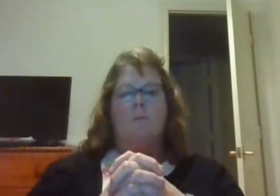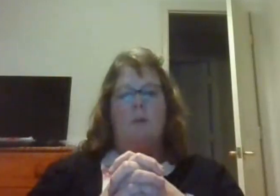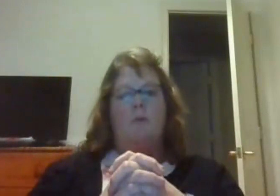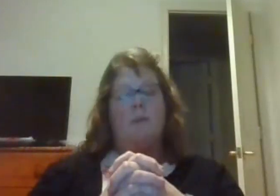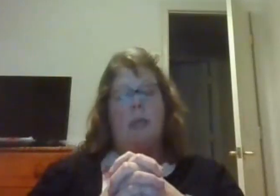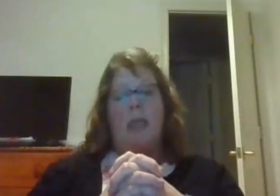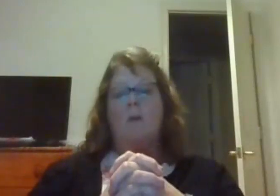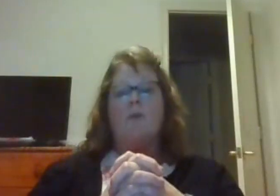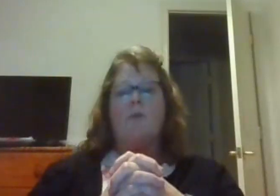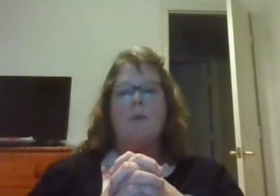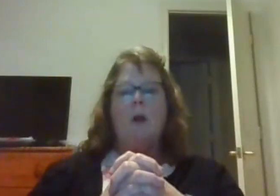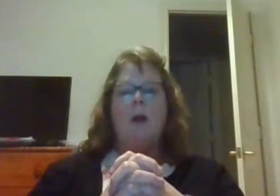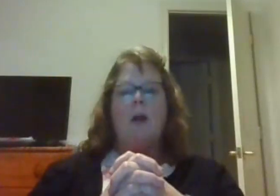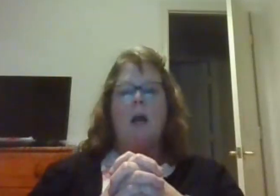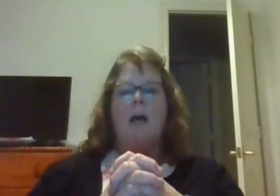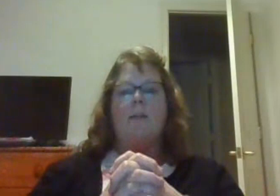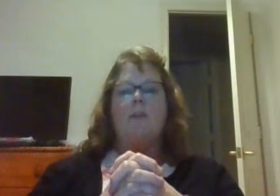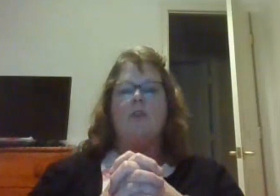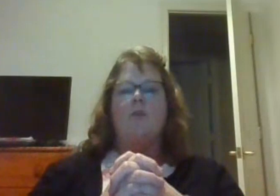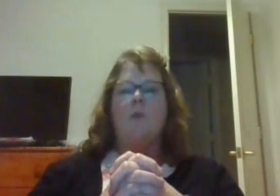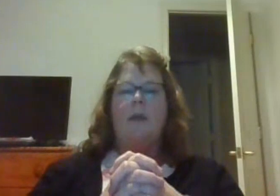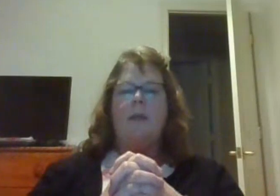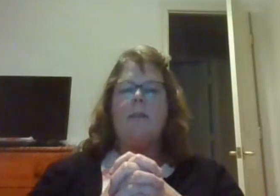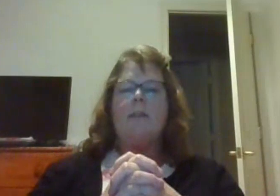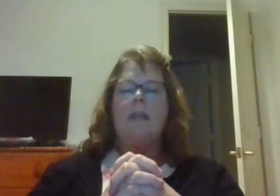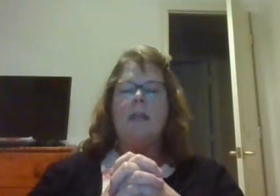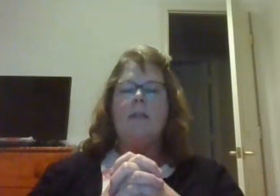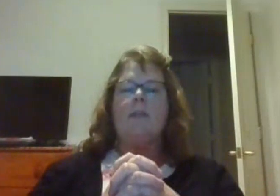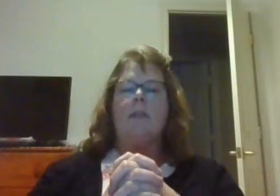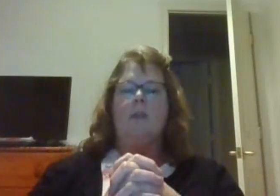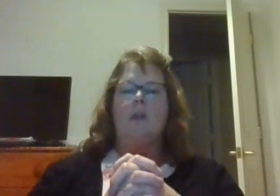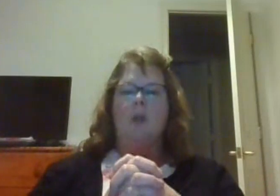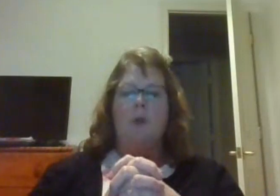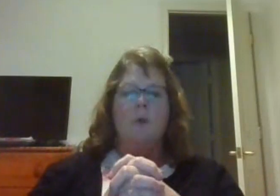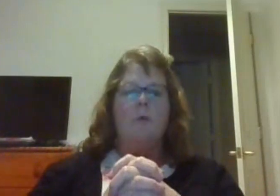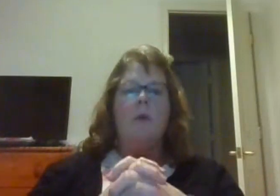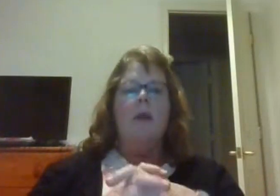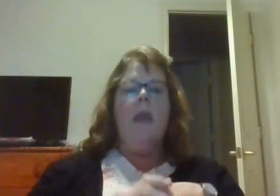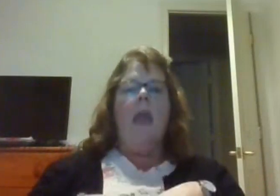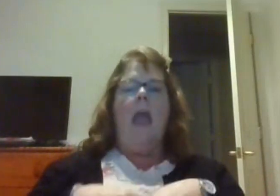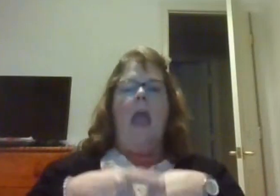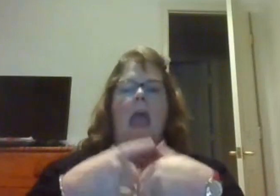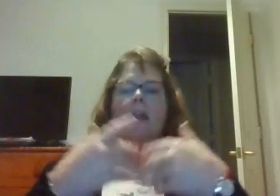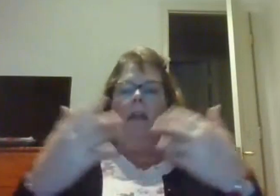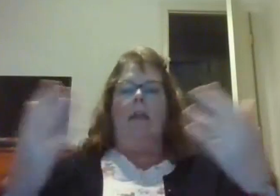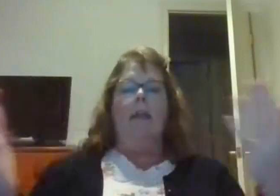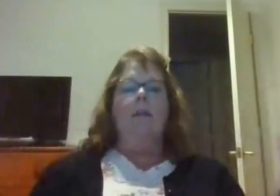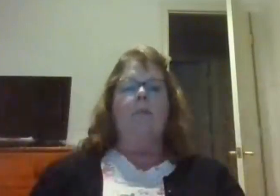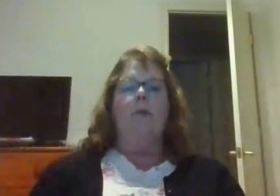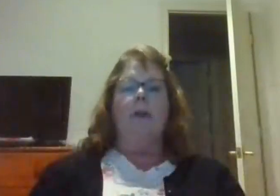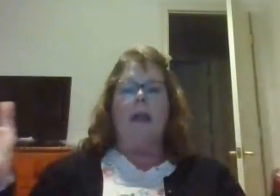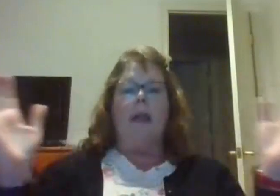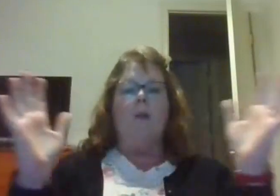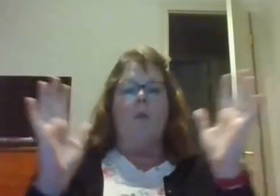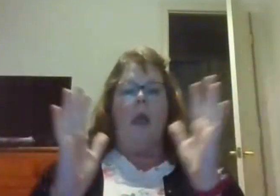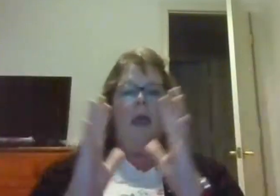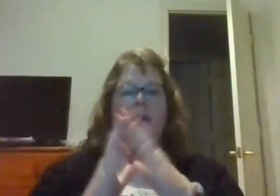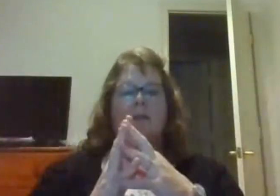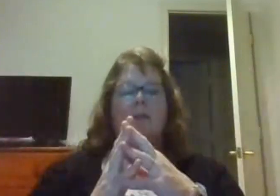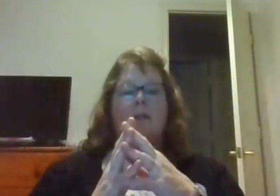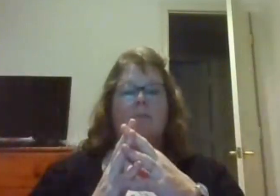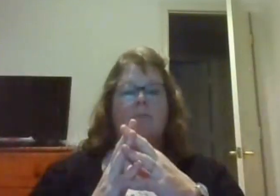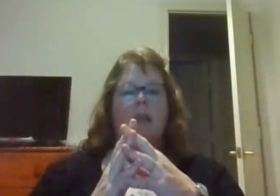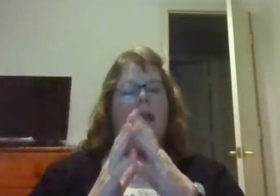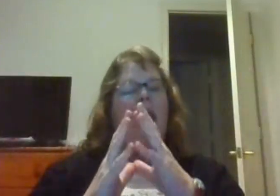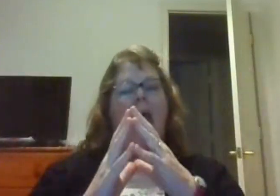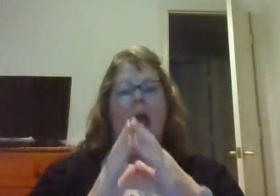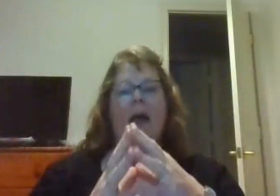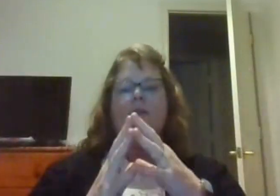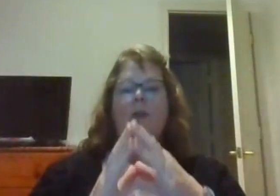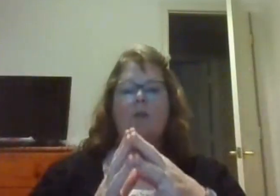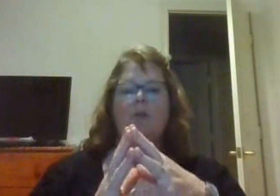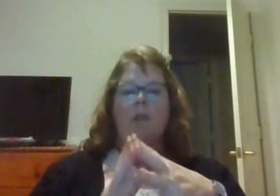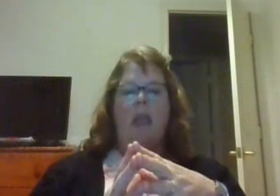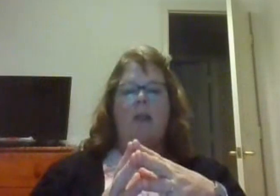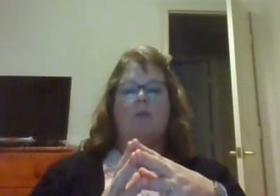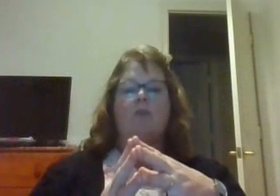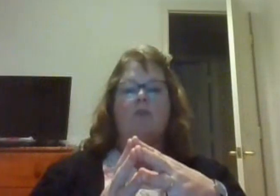remove scales from our eyes to witness things in new and liberating ways. And as those scales